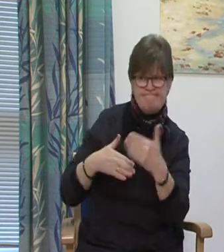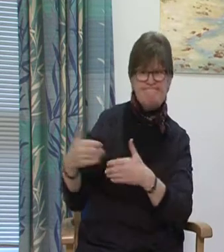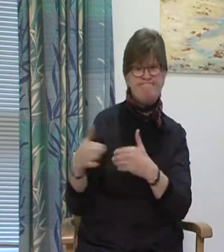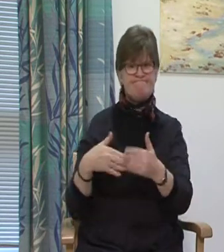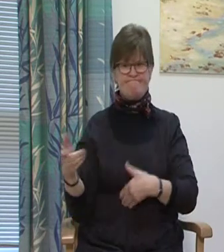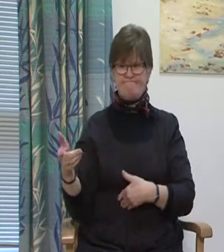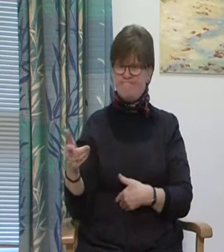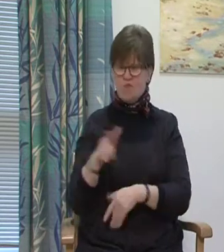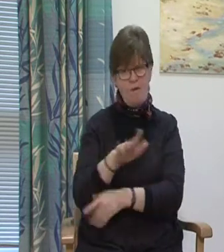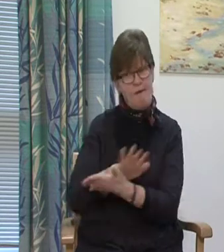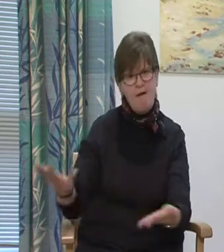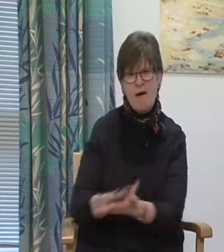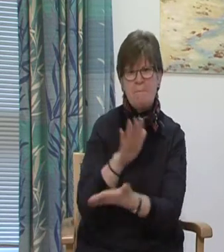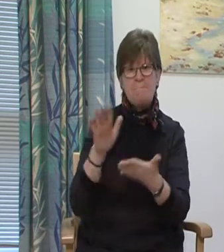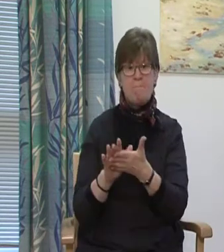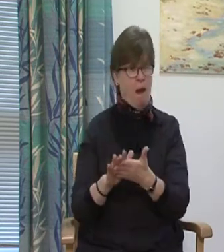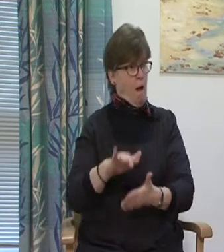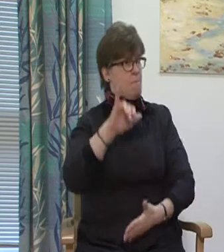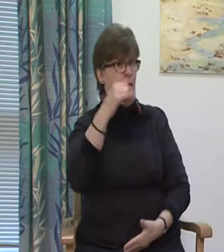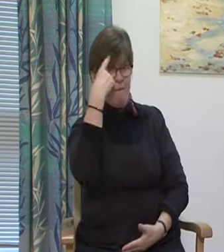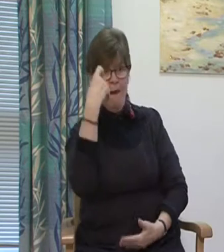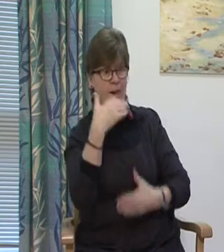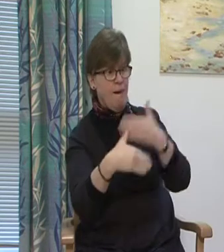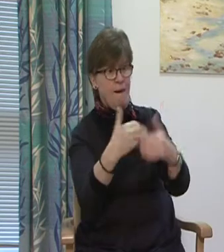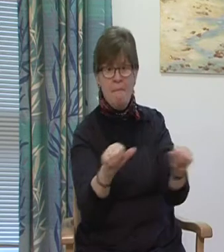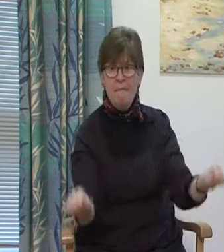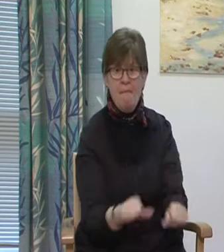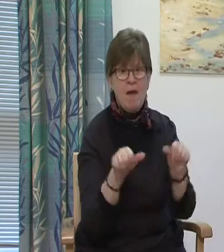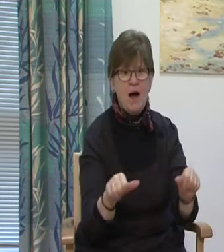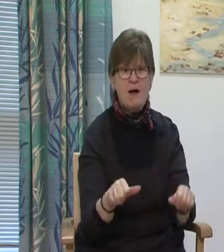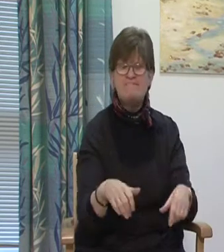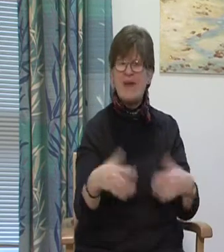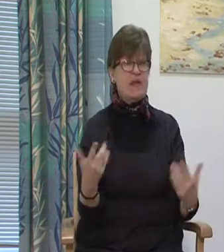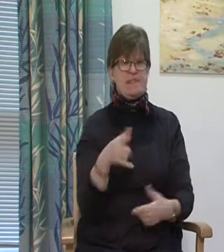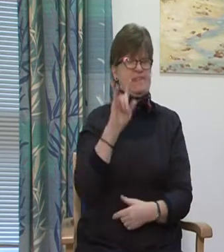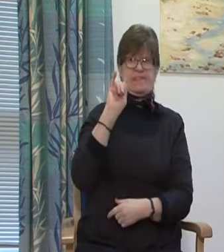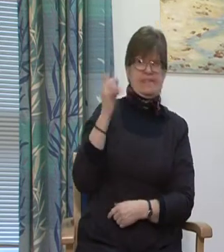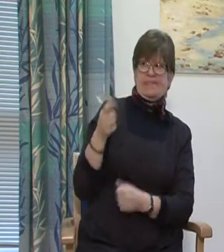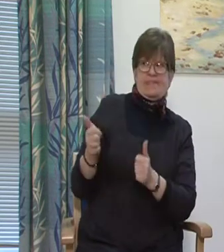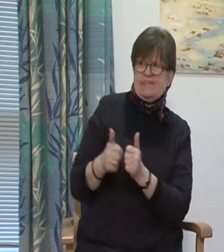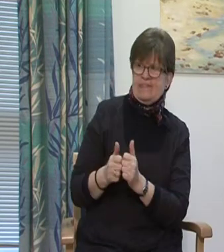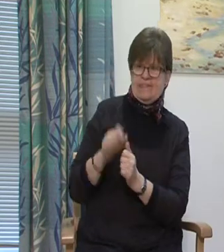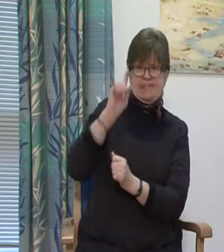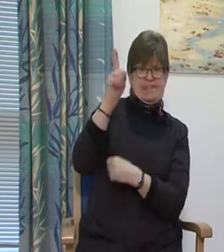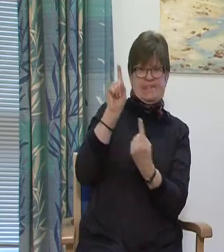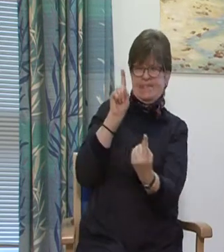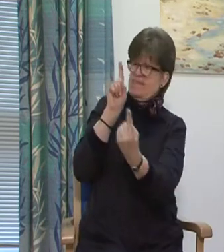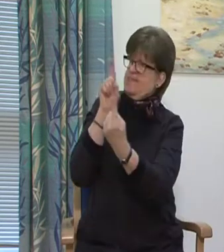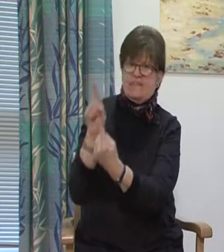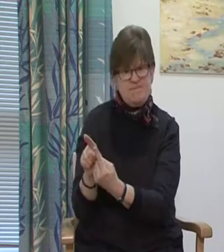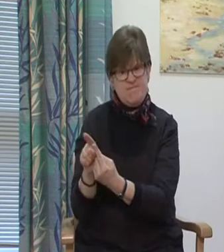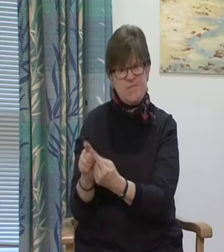the problem can be sorted out straight away. If you cannot agree or find it hard to approach the person,